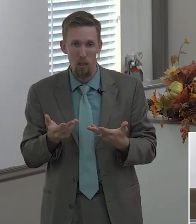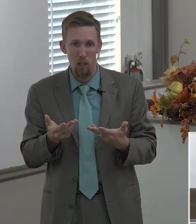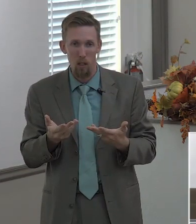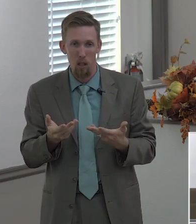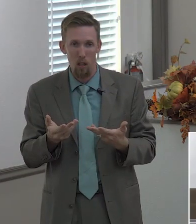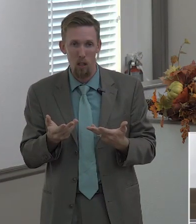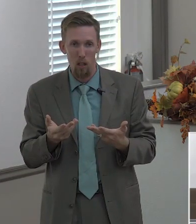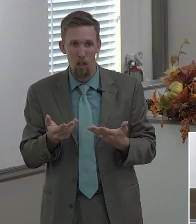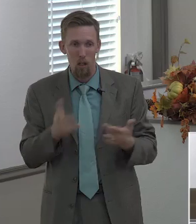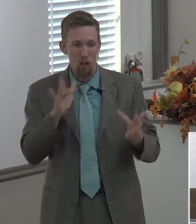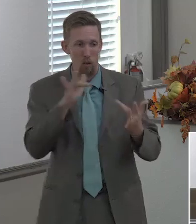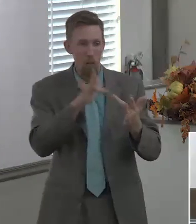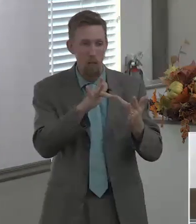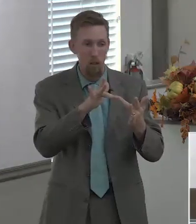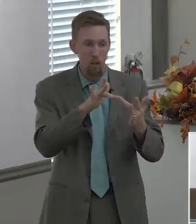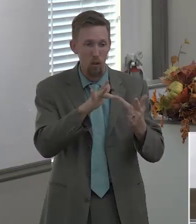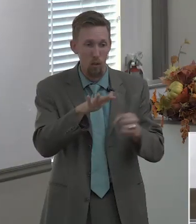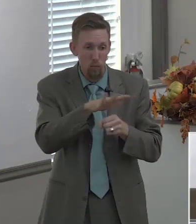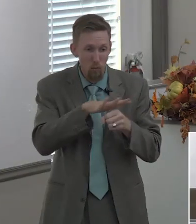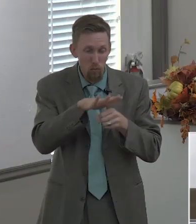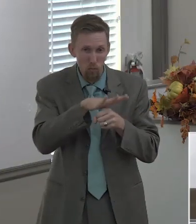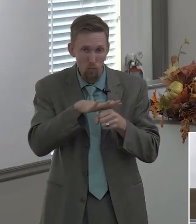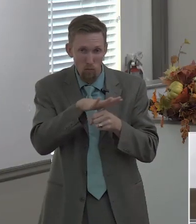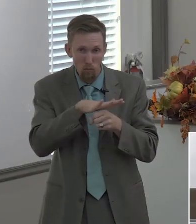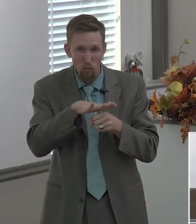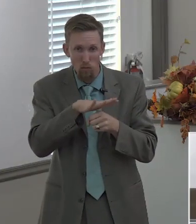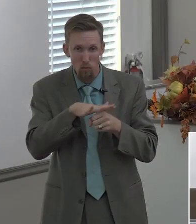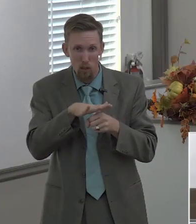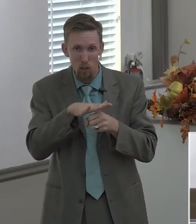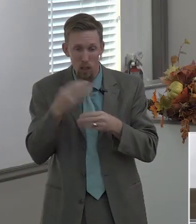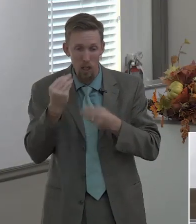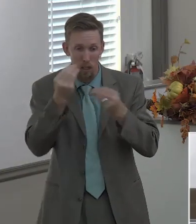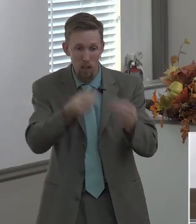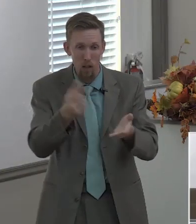reach the people of our locality